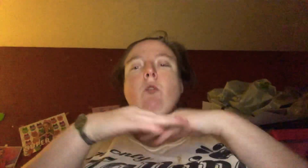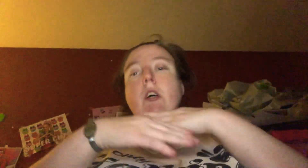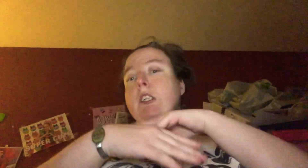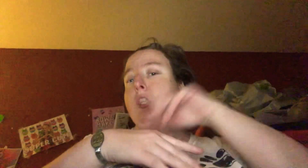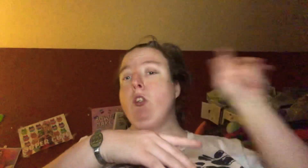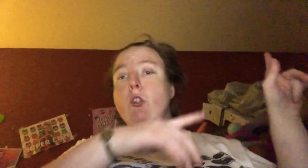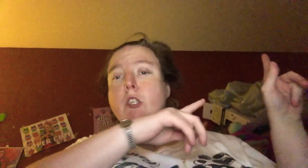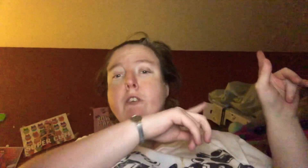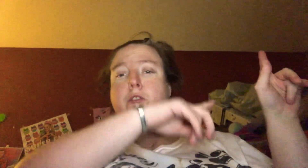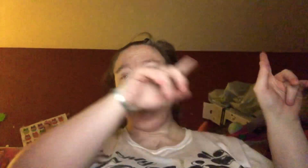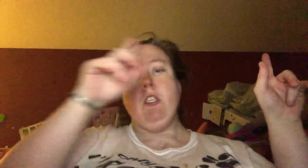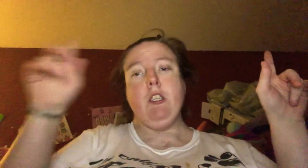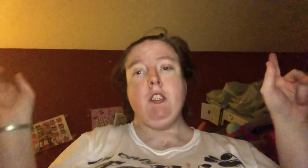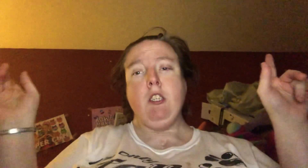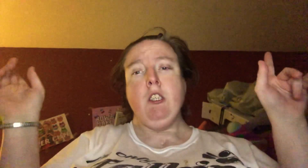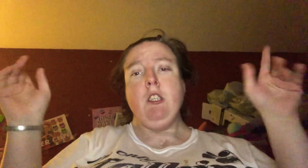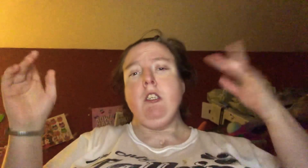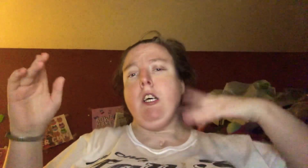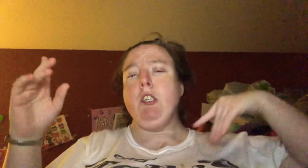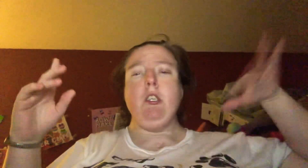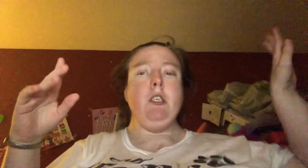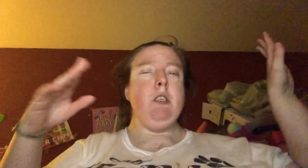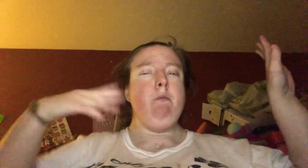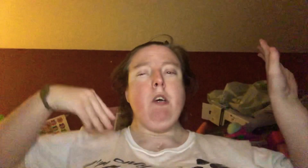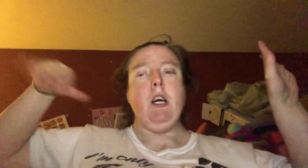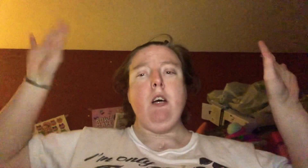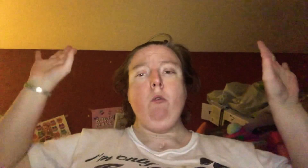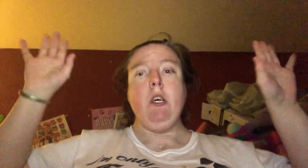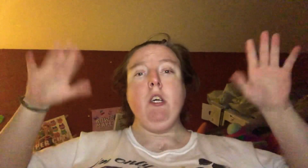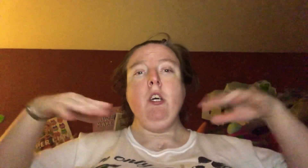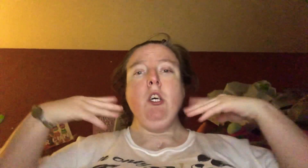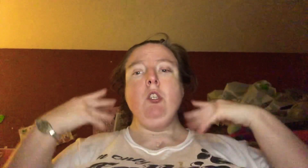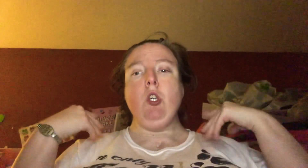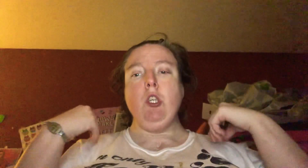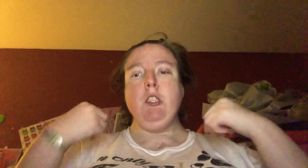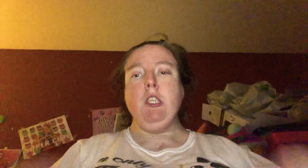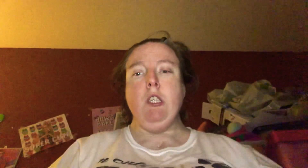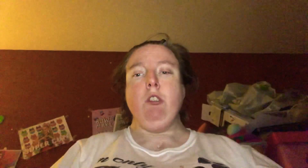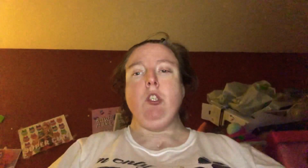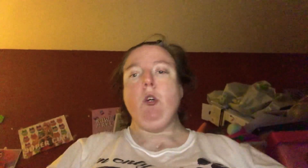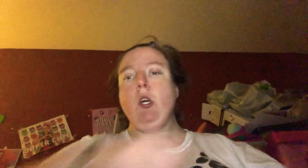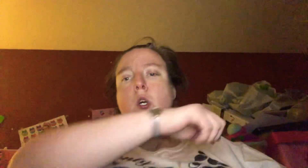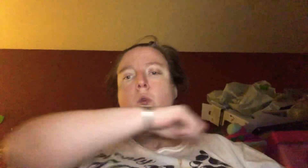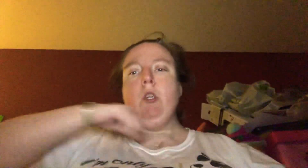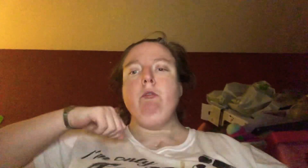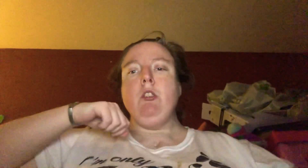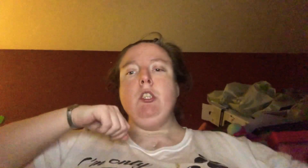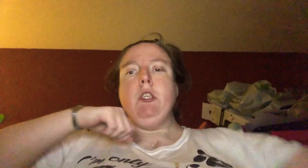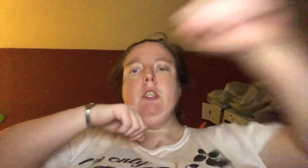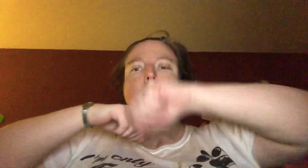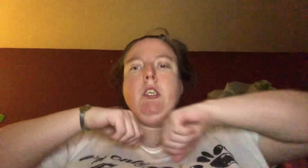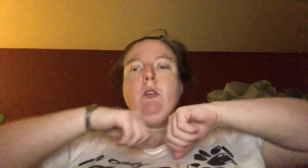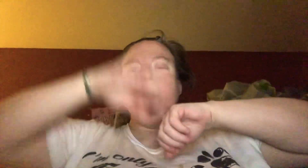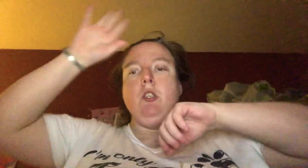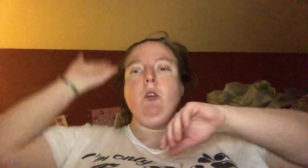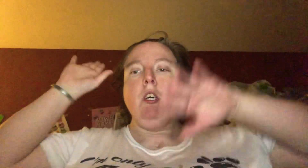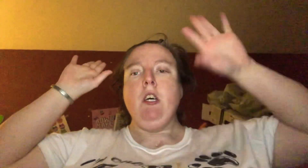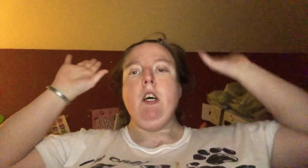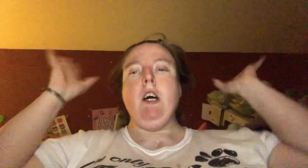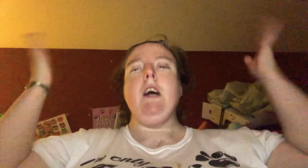wasn't looking for this, but now you're in my way Your stare was holding, red jeans, skin was showing Heart